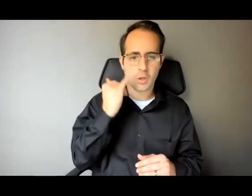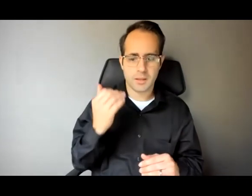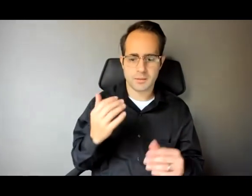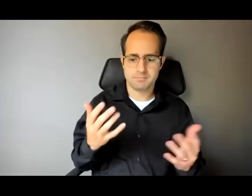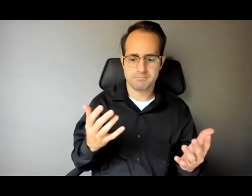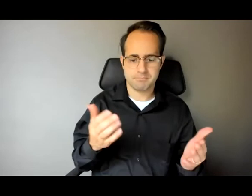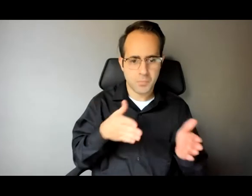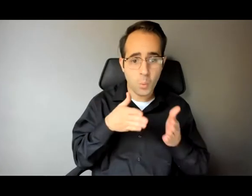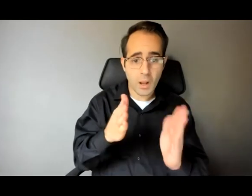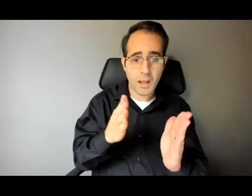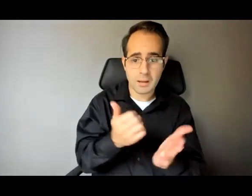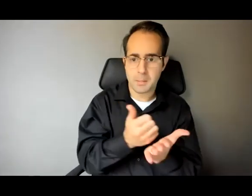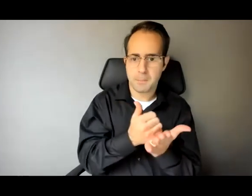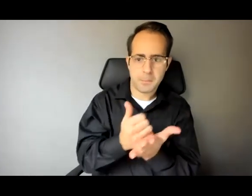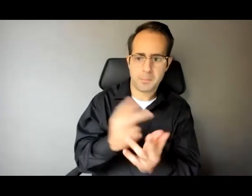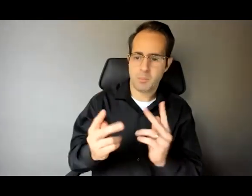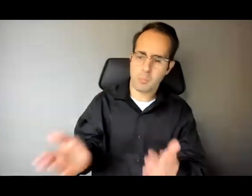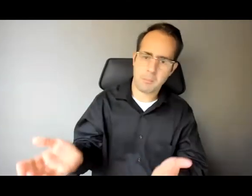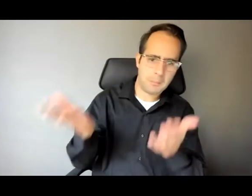part of a community and safe